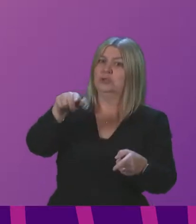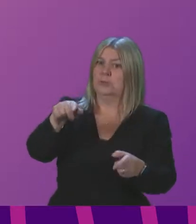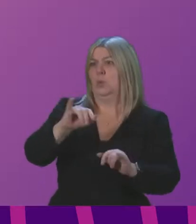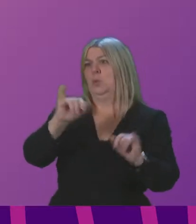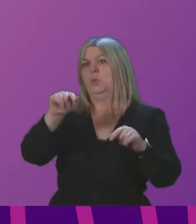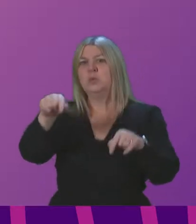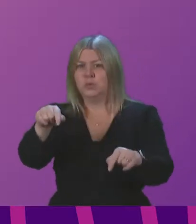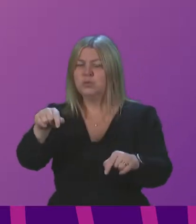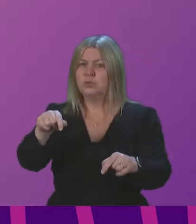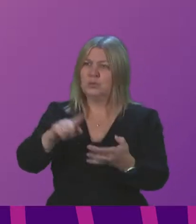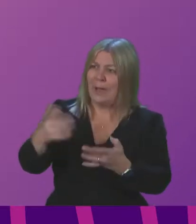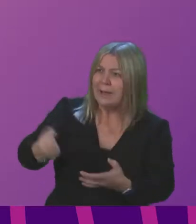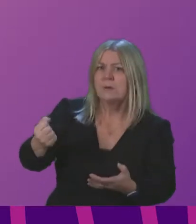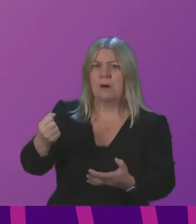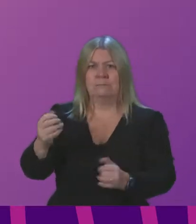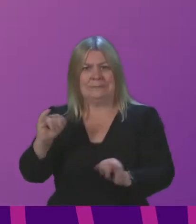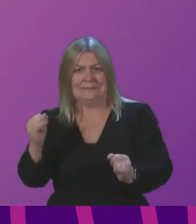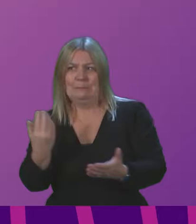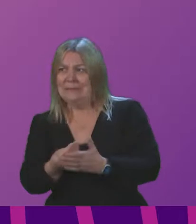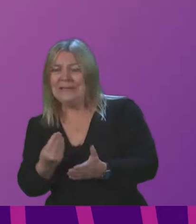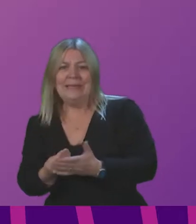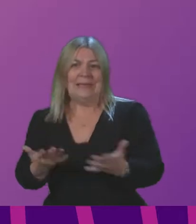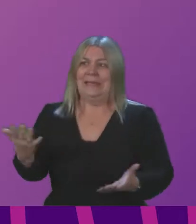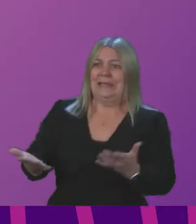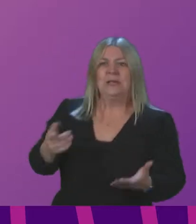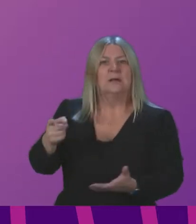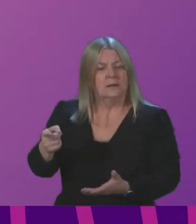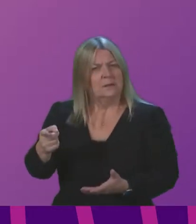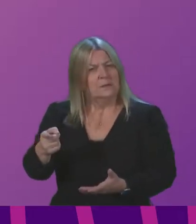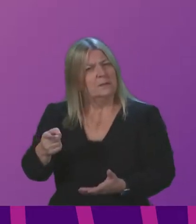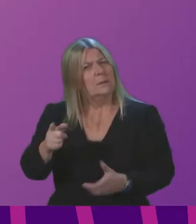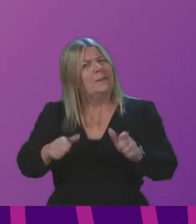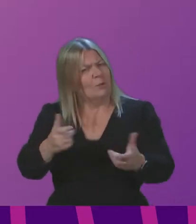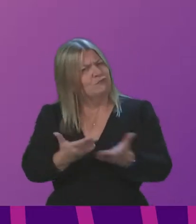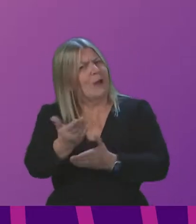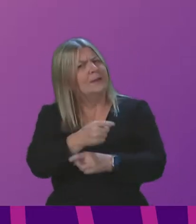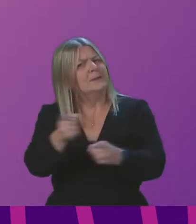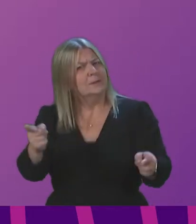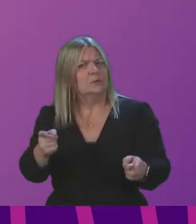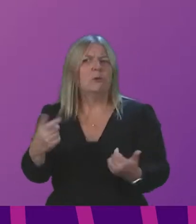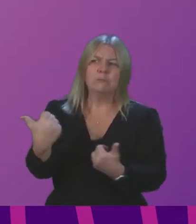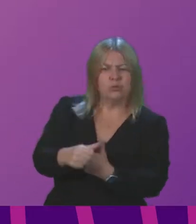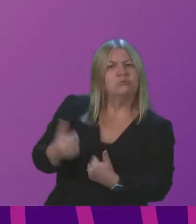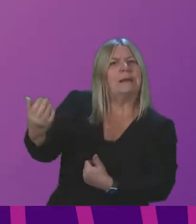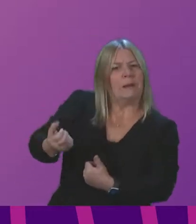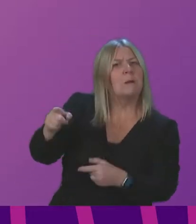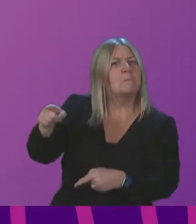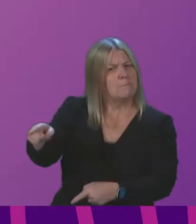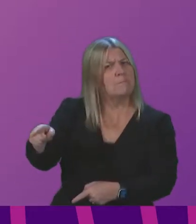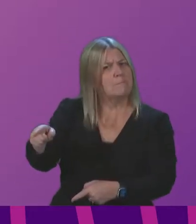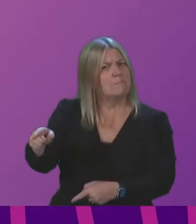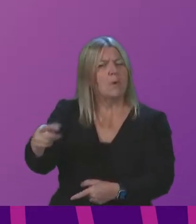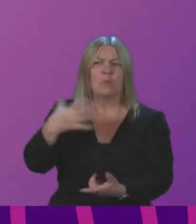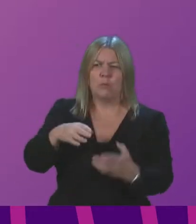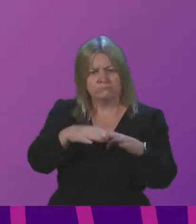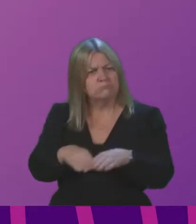squeeze on incomes. Everyone has the right to an adequate income to live on and the Greens have long supported a universal basic income.